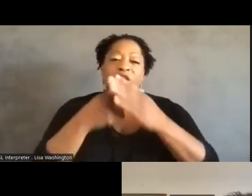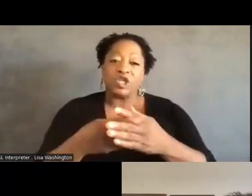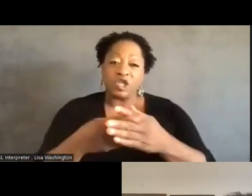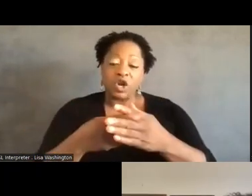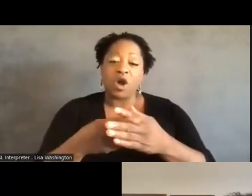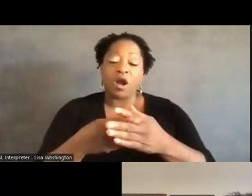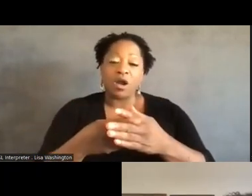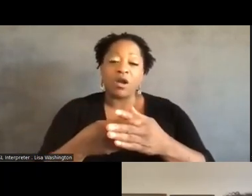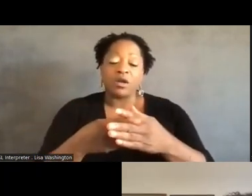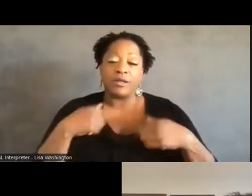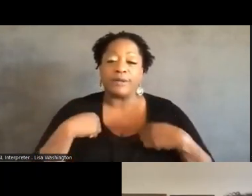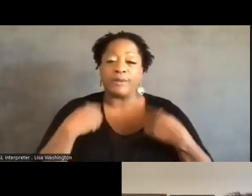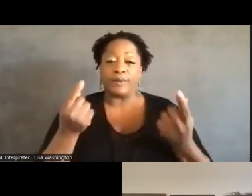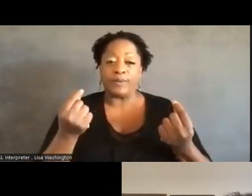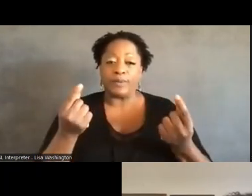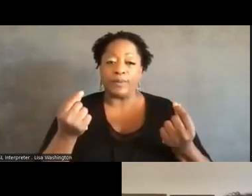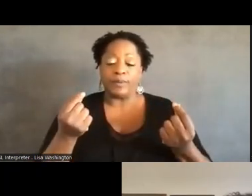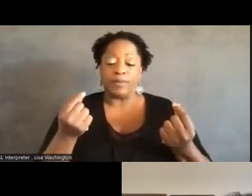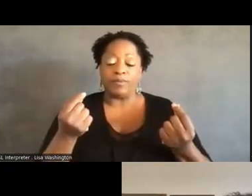um,